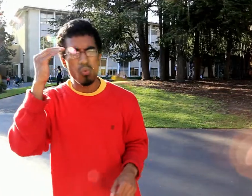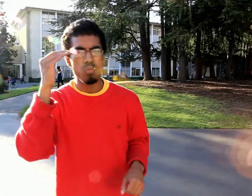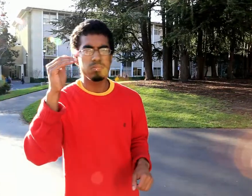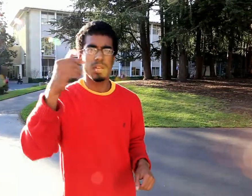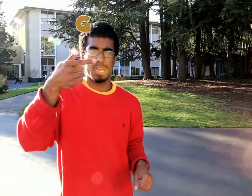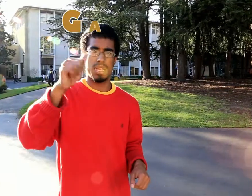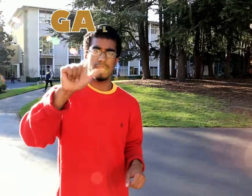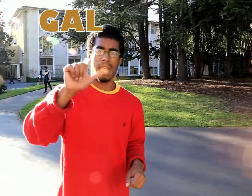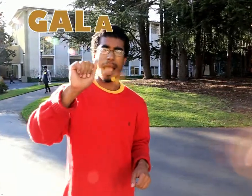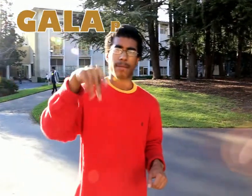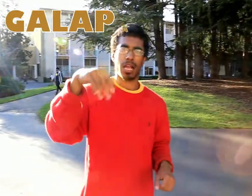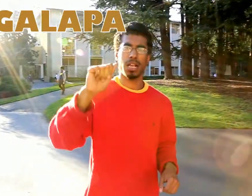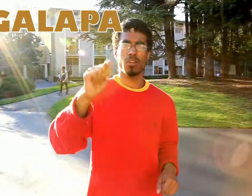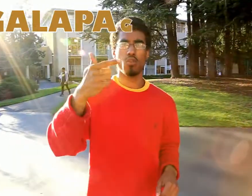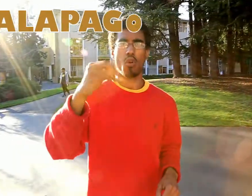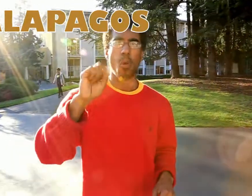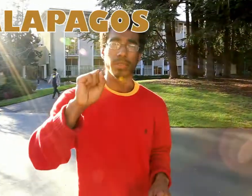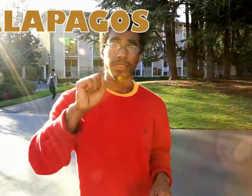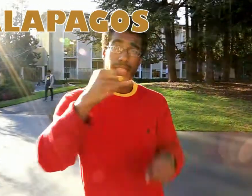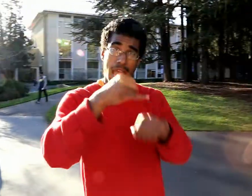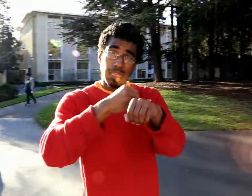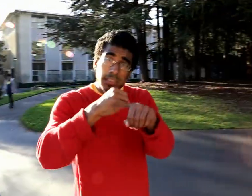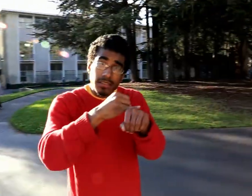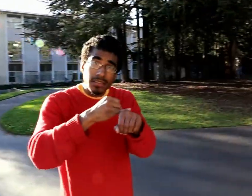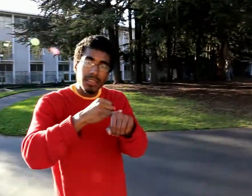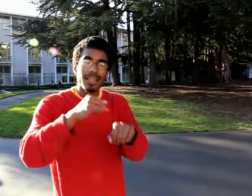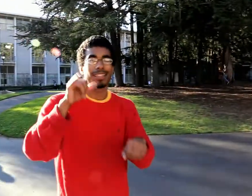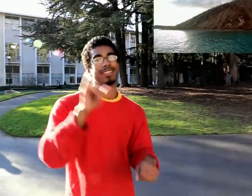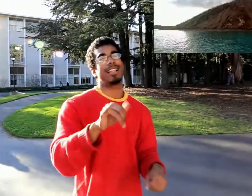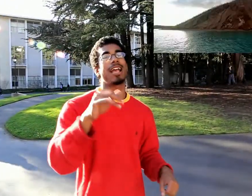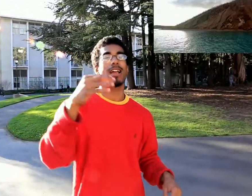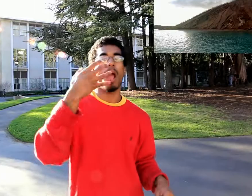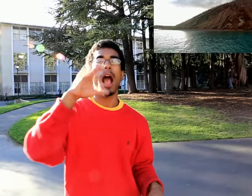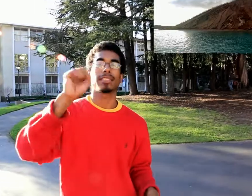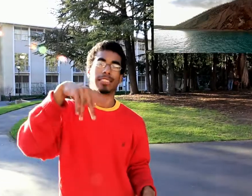Galapagos? Those islands? That's also from a hot spot.